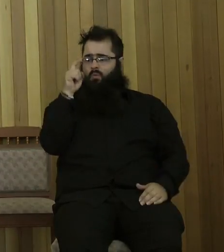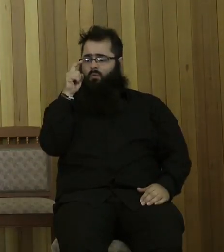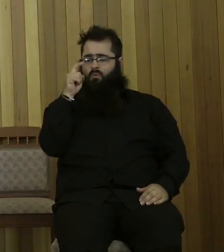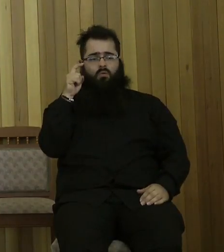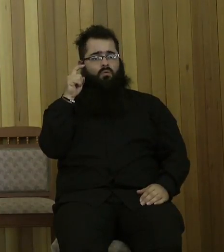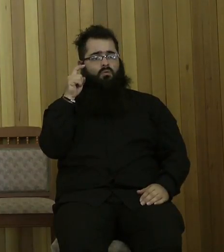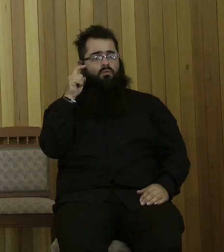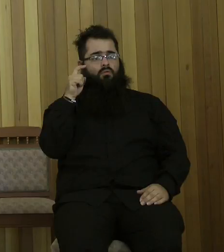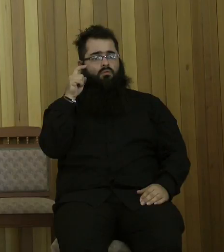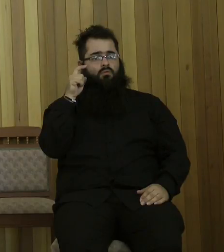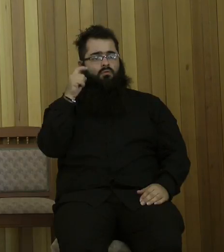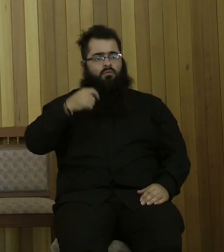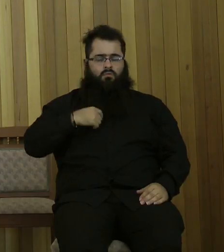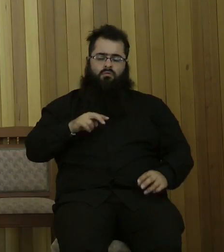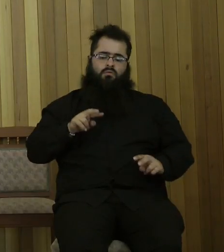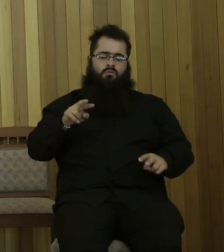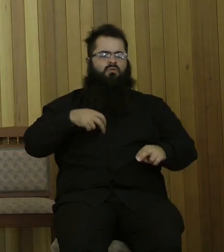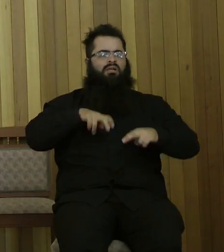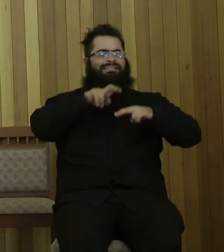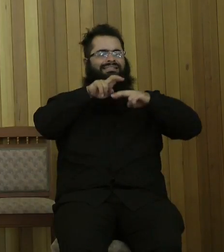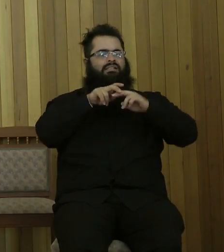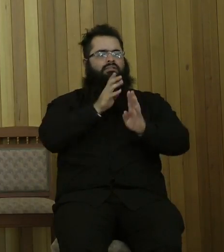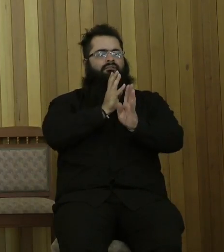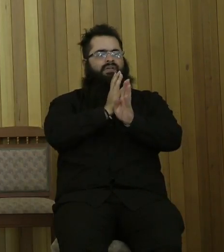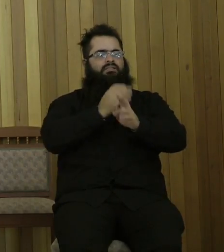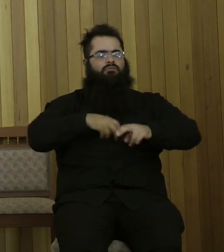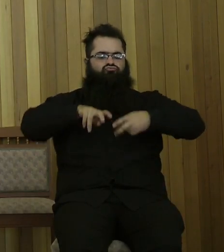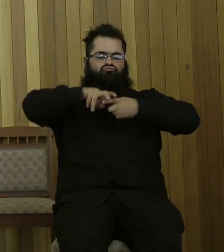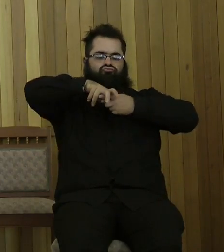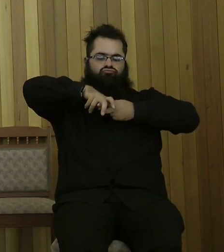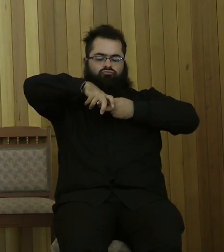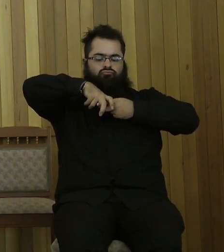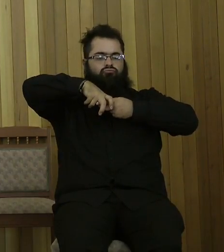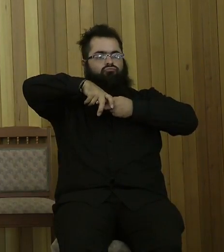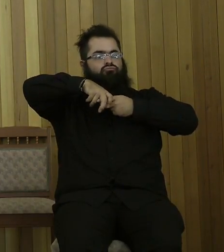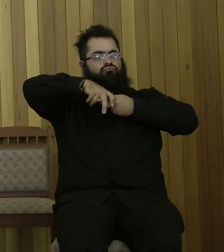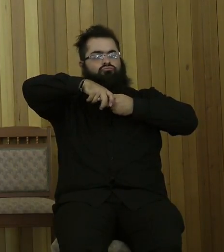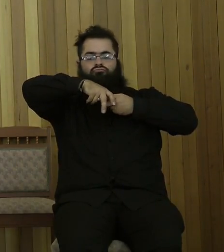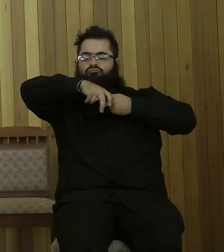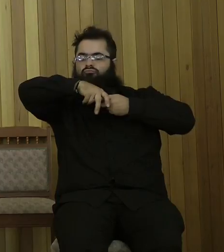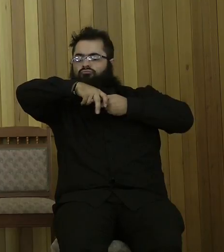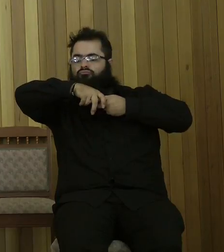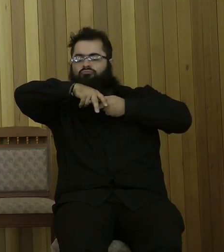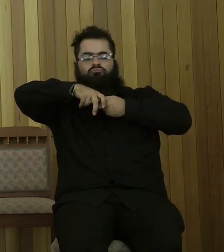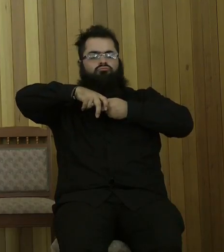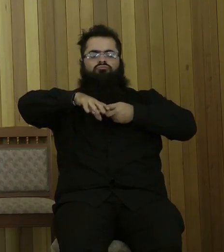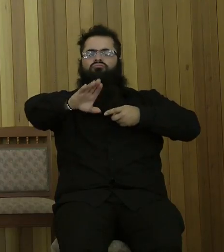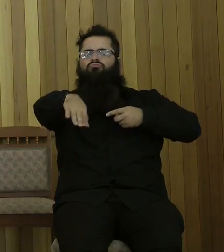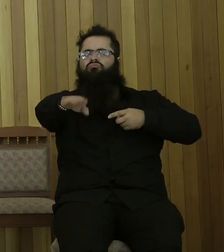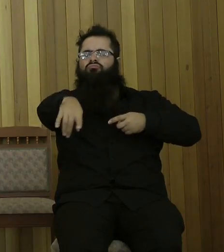And I said, sitting on the fence, legs standing on the fence there, saying, what happened to these children?